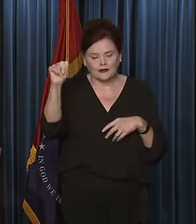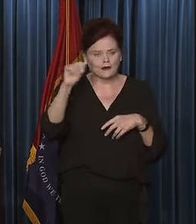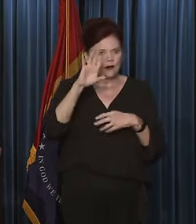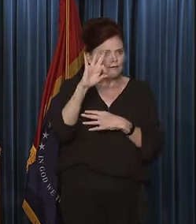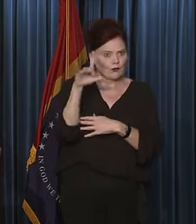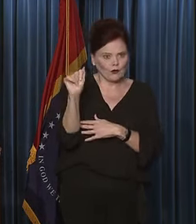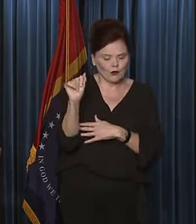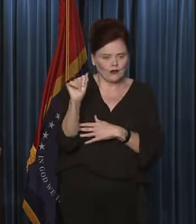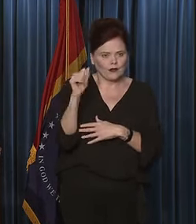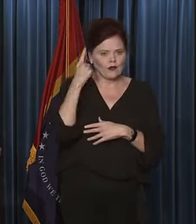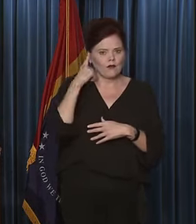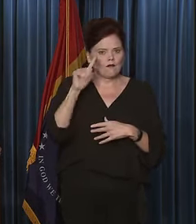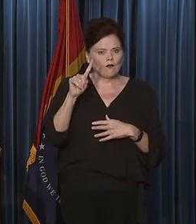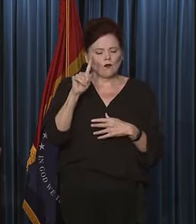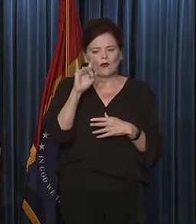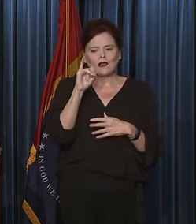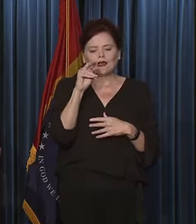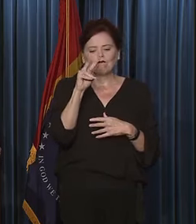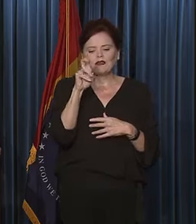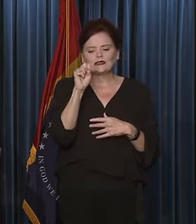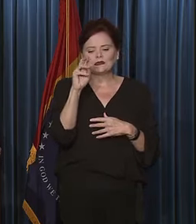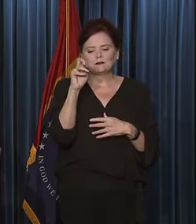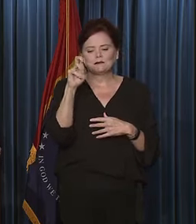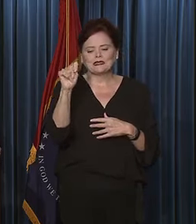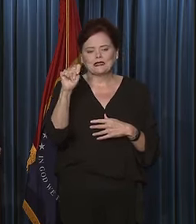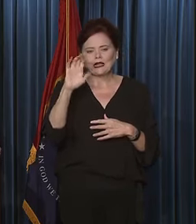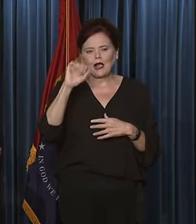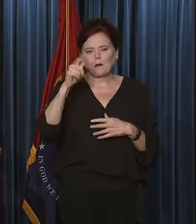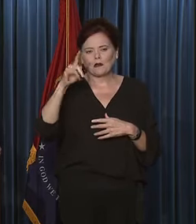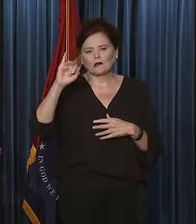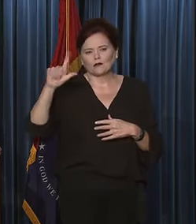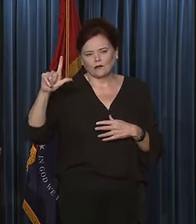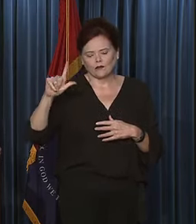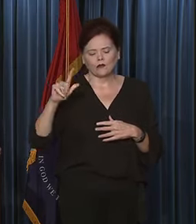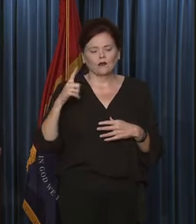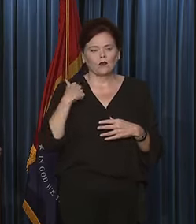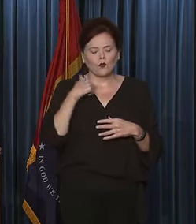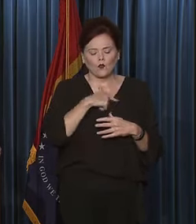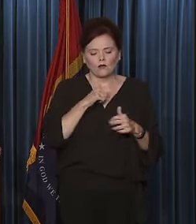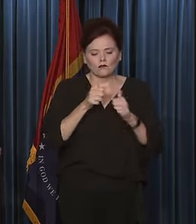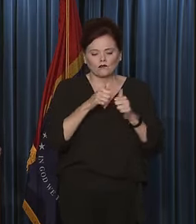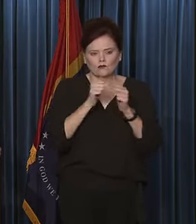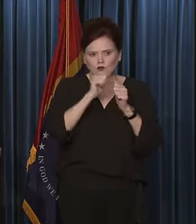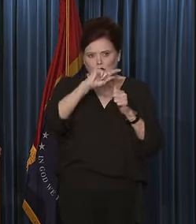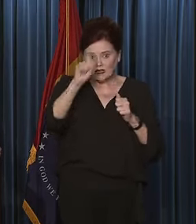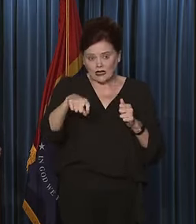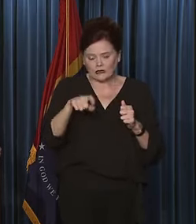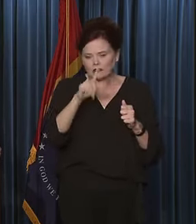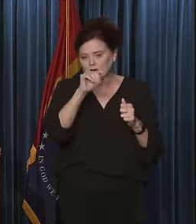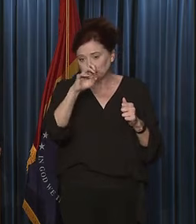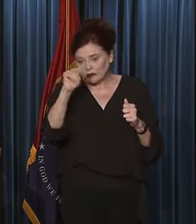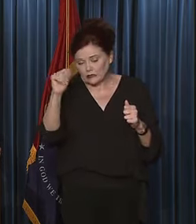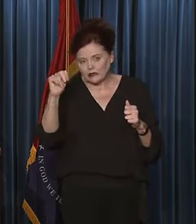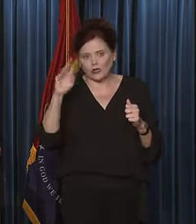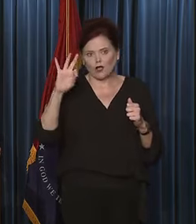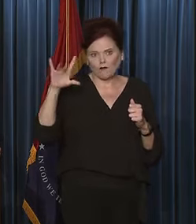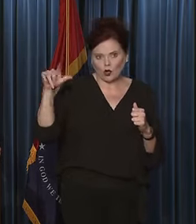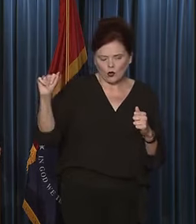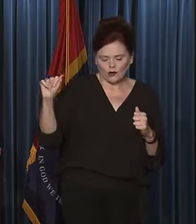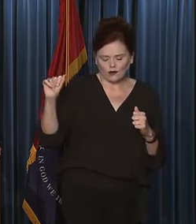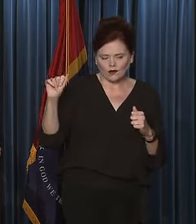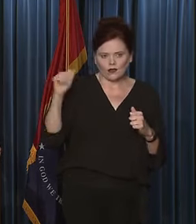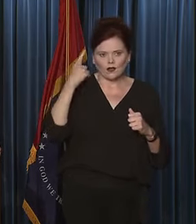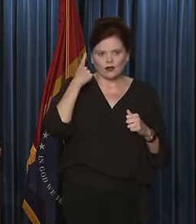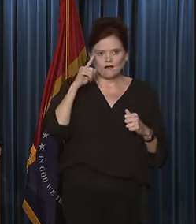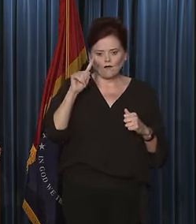Florida for investment capital. Every single day, we are competing with Texas, Tennessee, and Florida